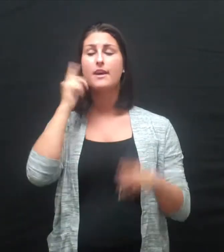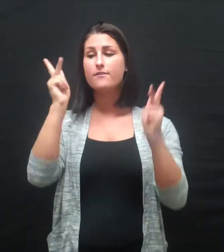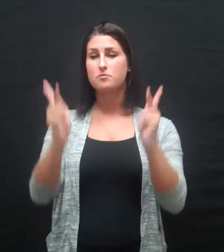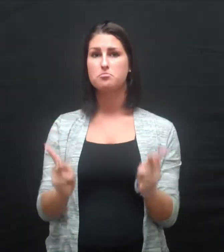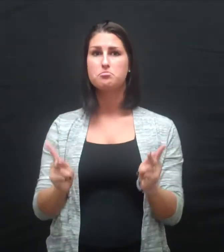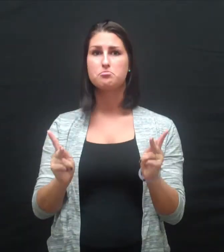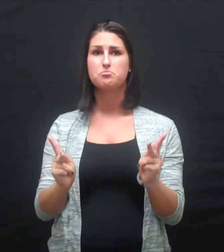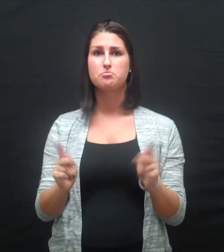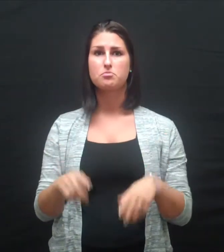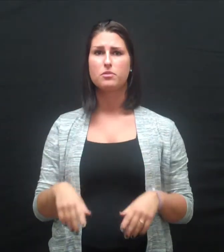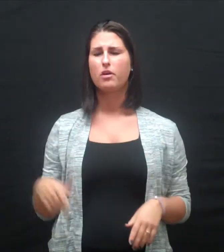the entire conversation.